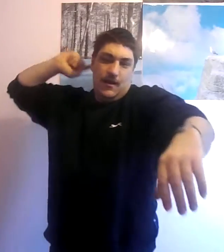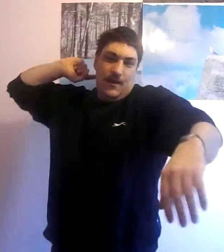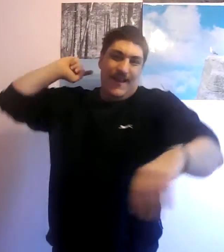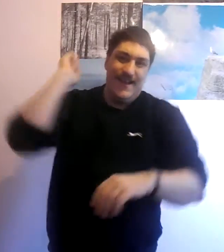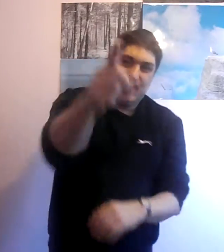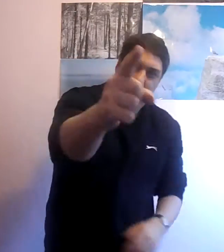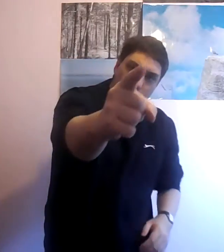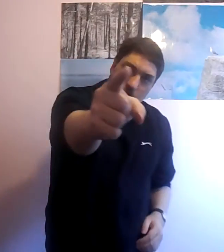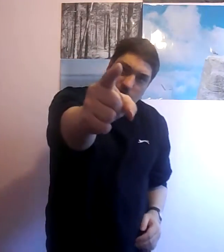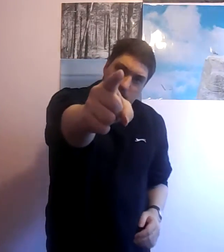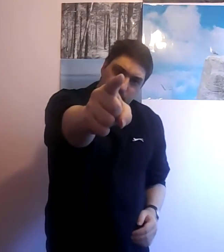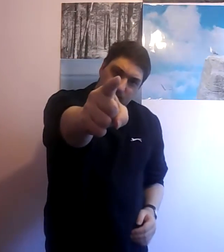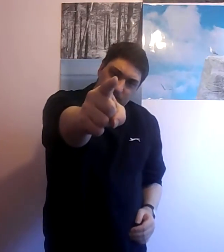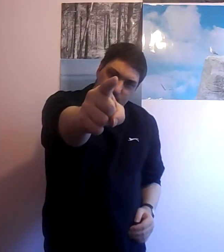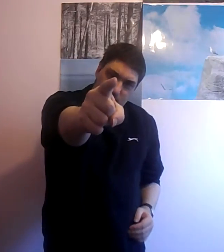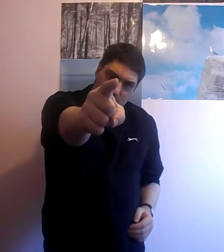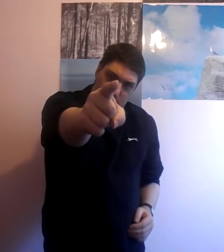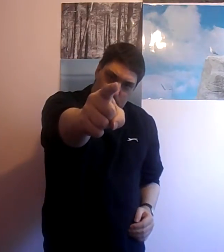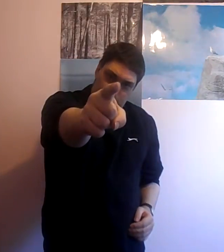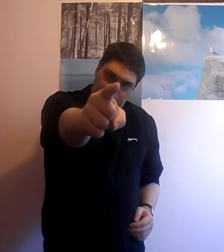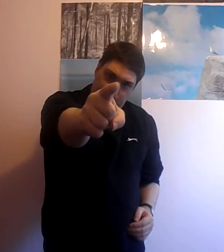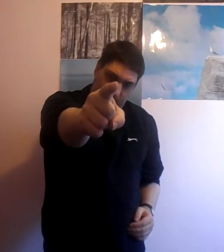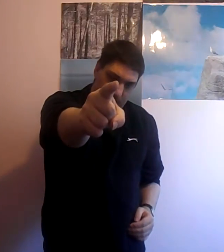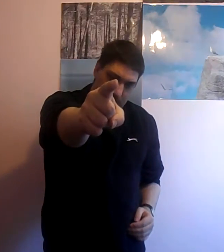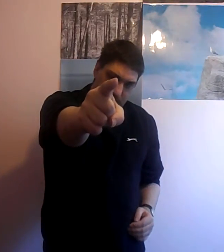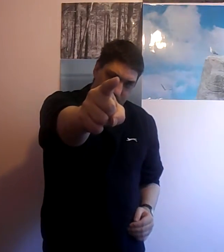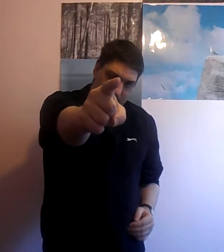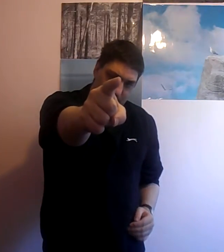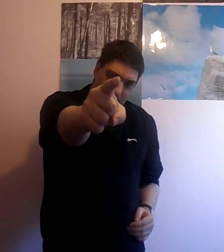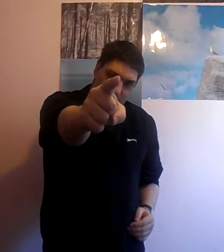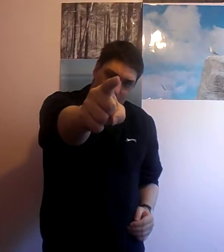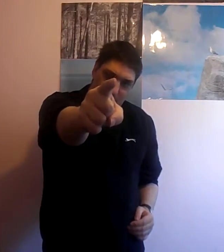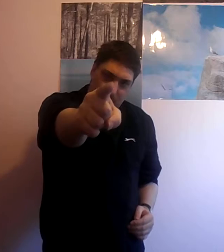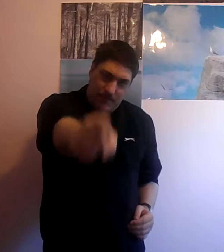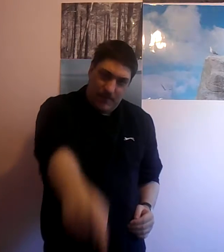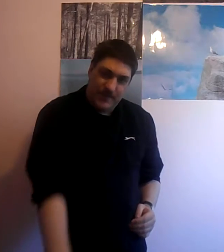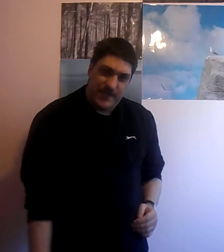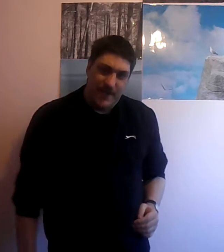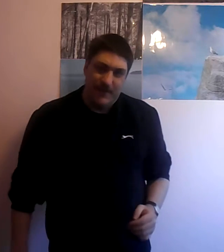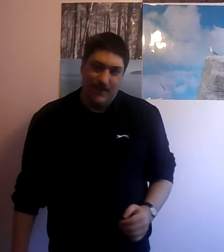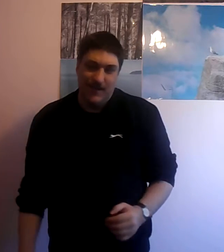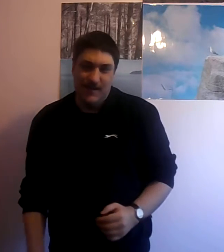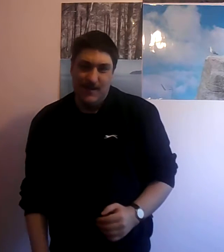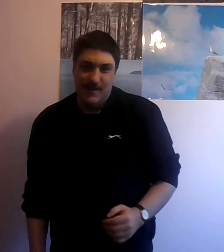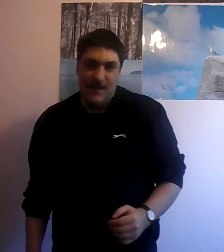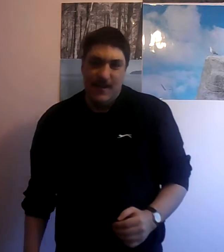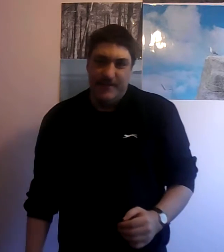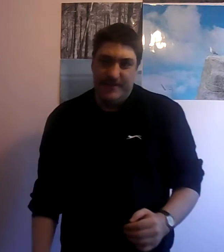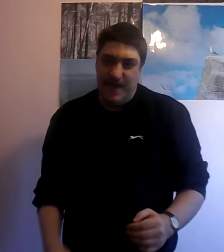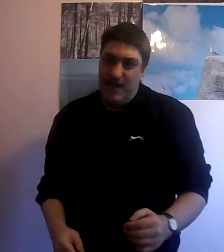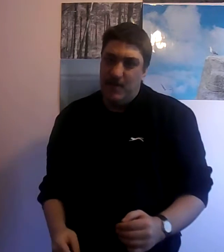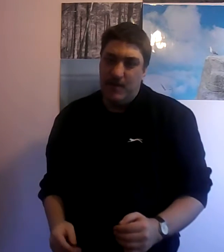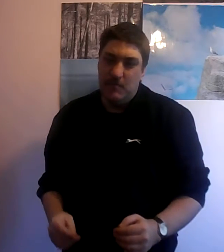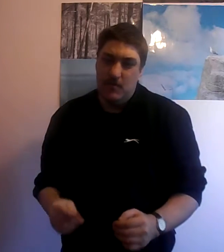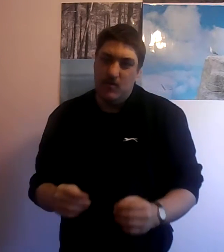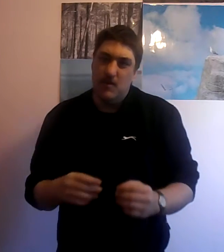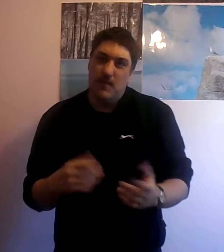Hello all loonies and normals my name is Joe Silver welcome to my channel today we're going to be talking about